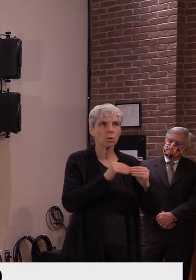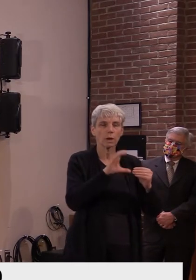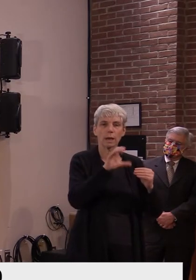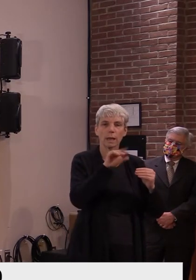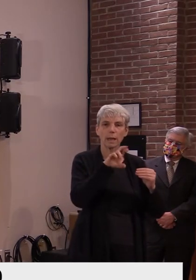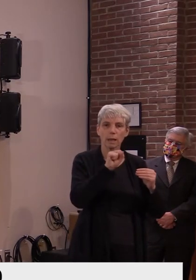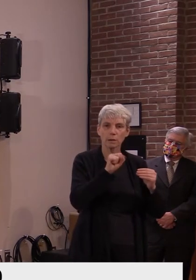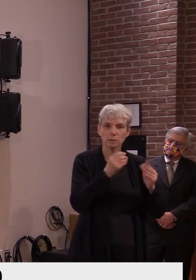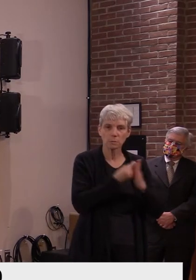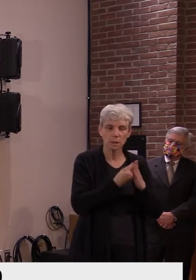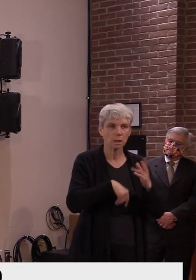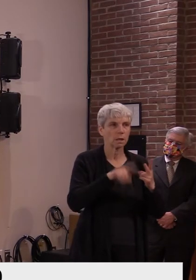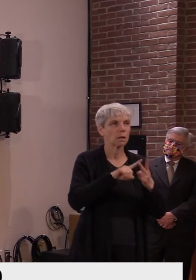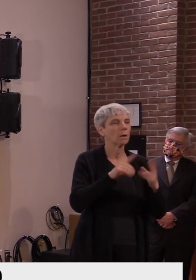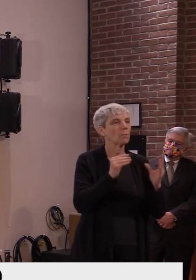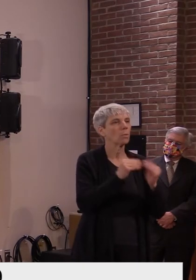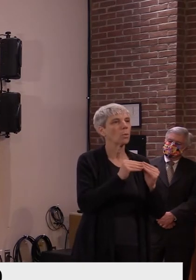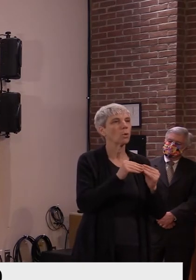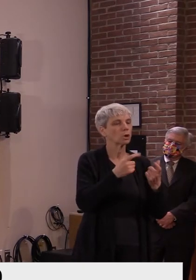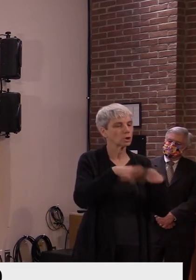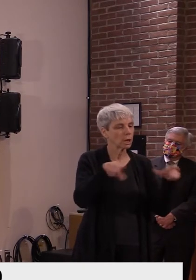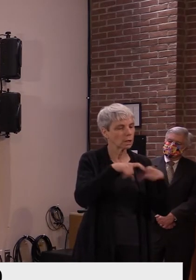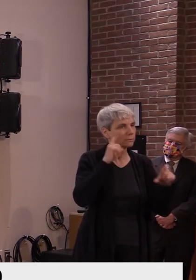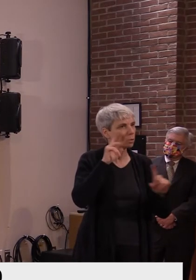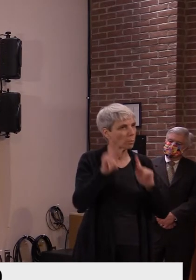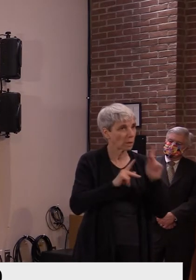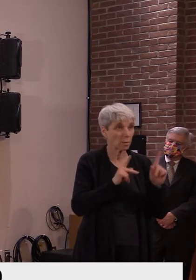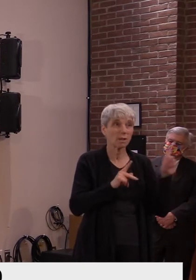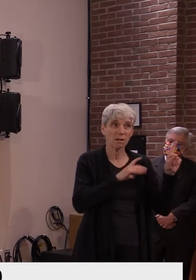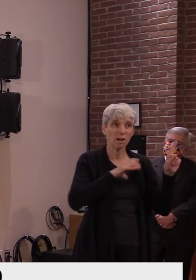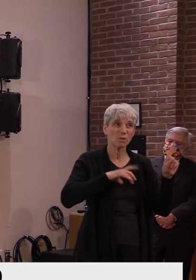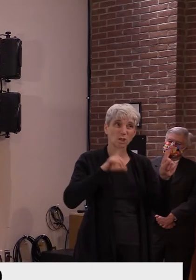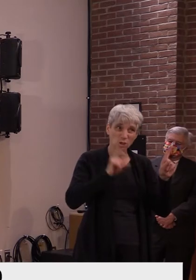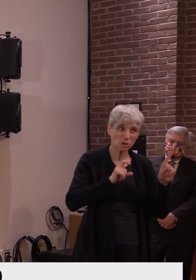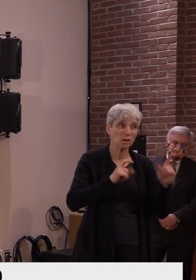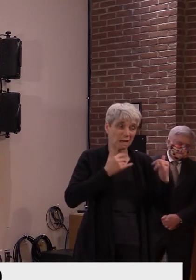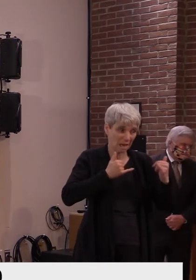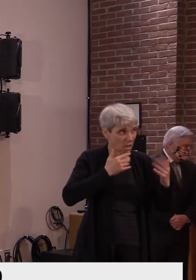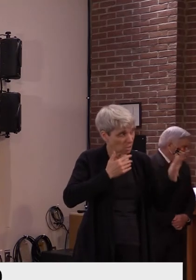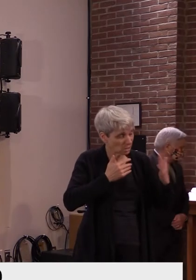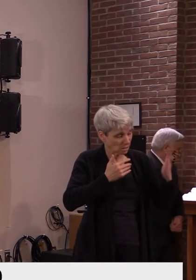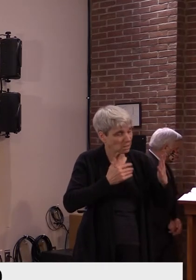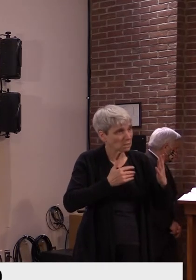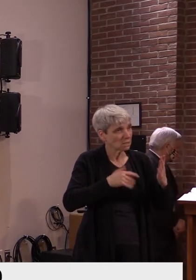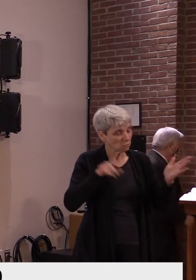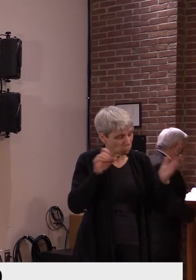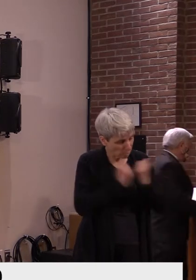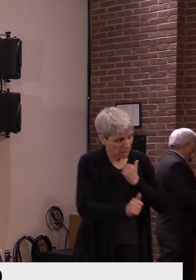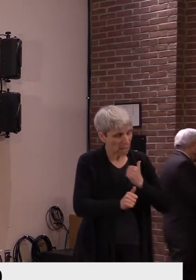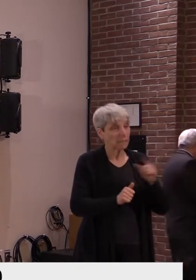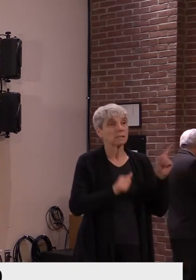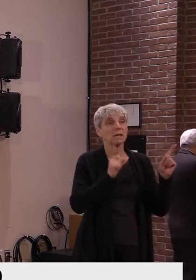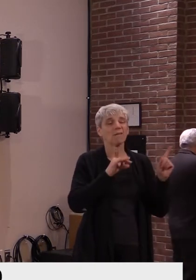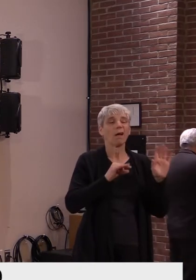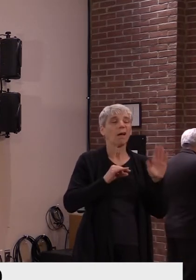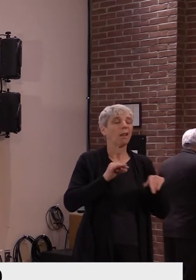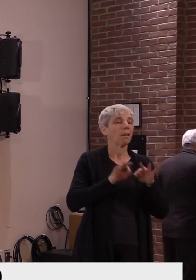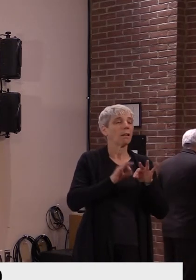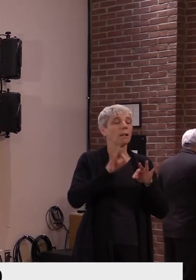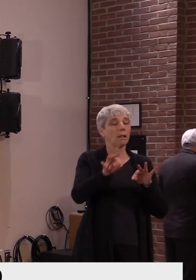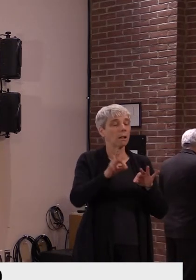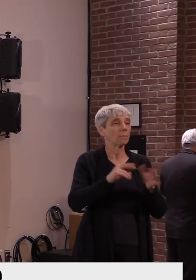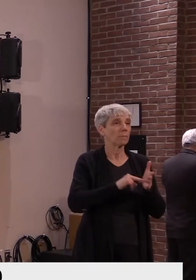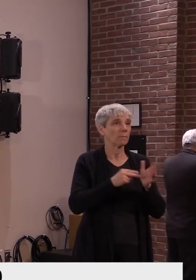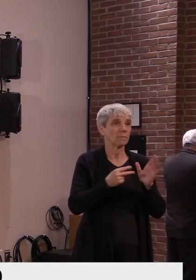Congress should be working on right now. Um, and, um, because if they don't, it could be after